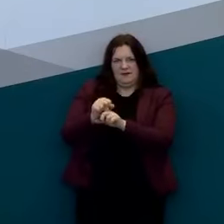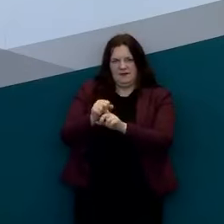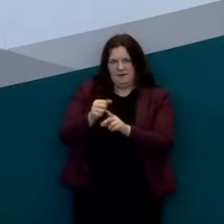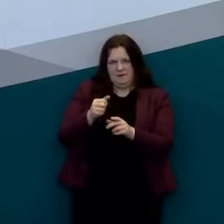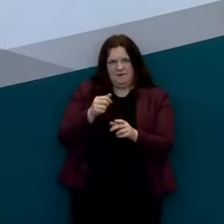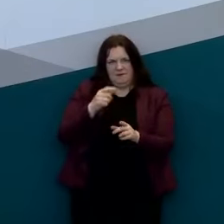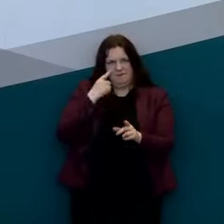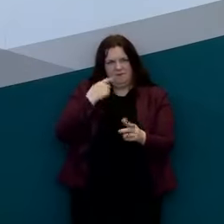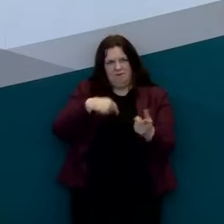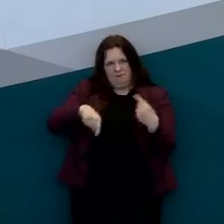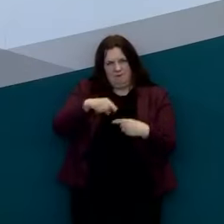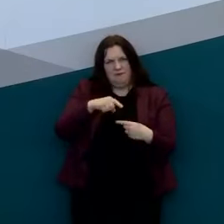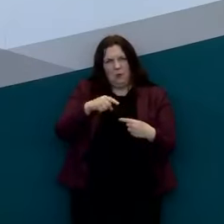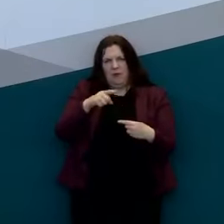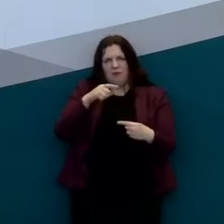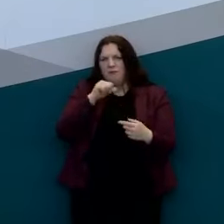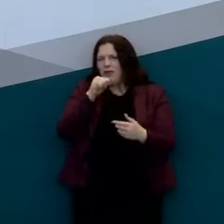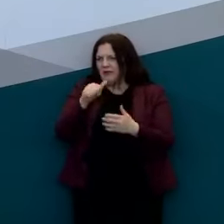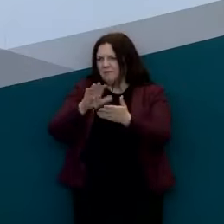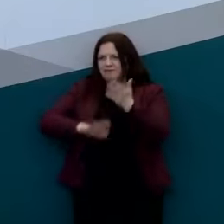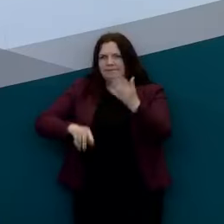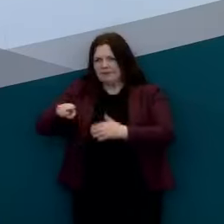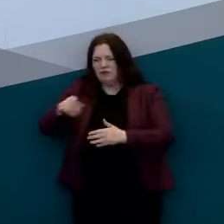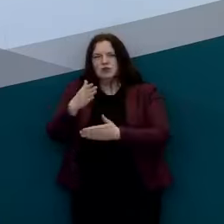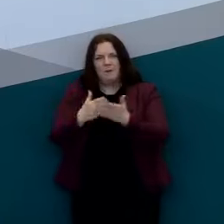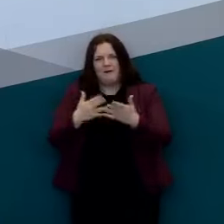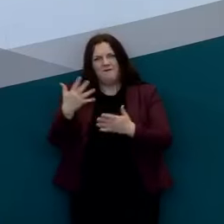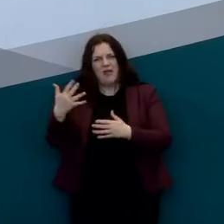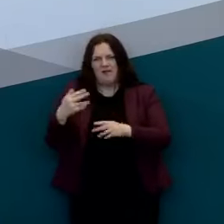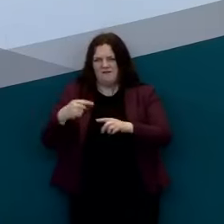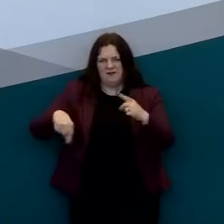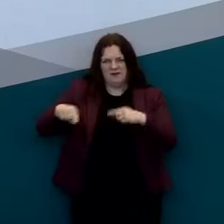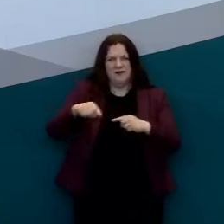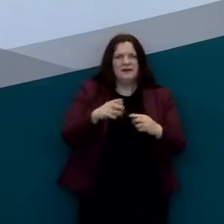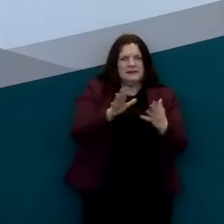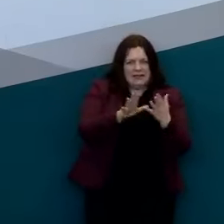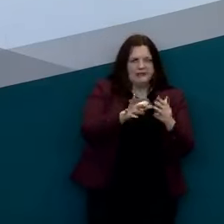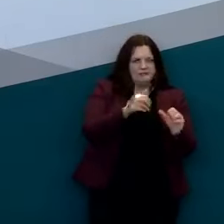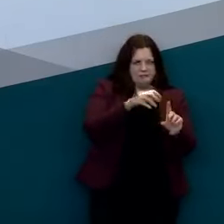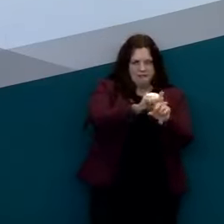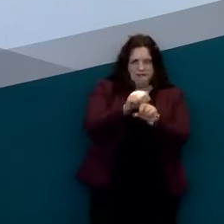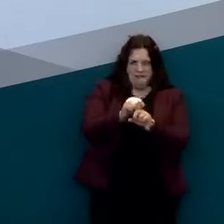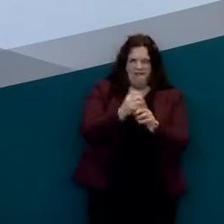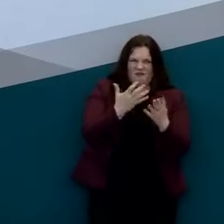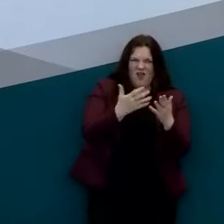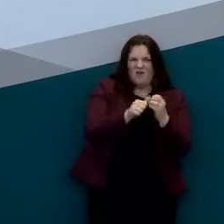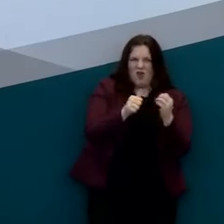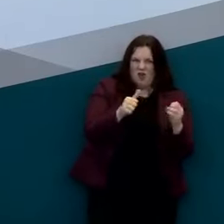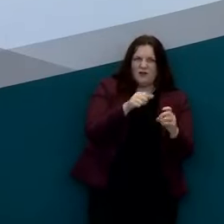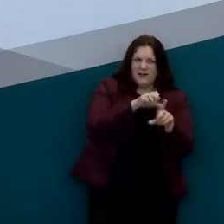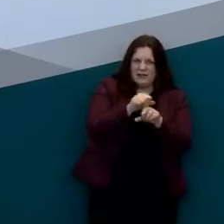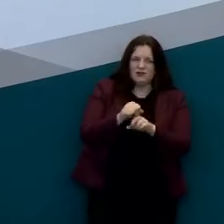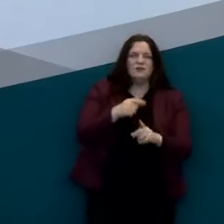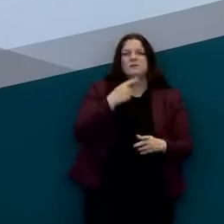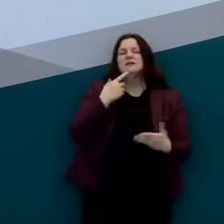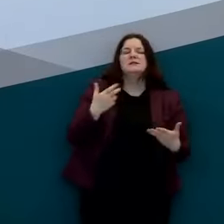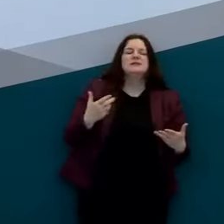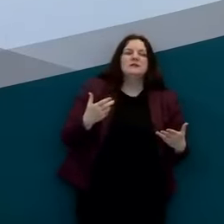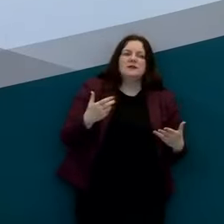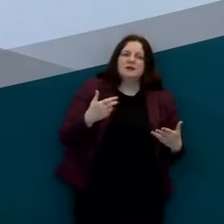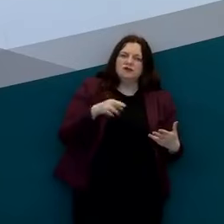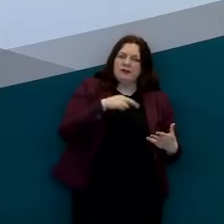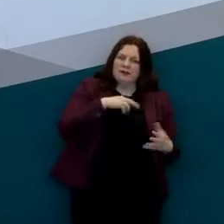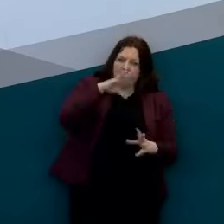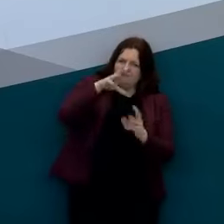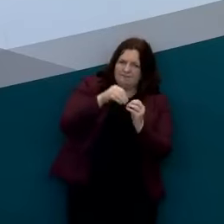uh are not picked up and coming and come to our attention and so the model in terms of what it's saying to us and the conclusions we might be able to draw from it are